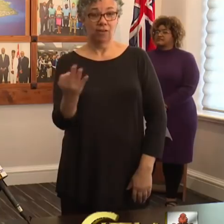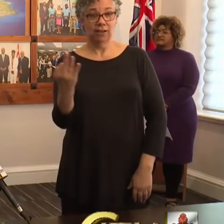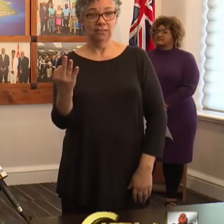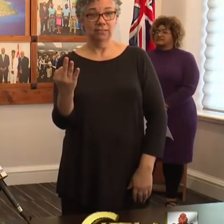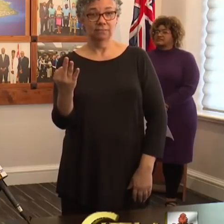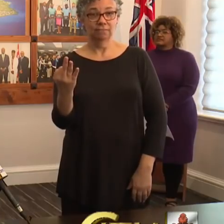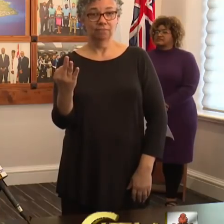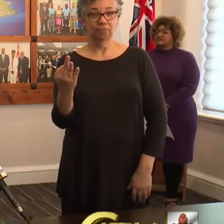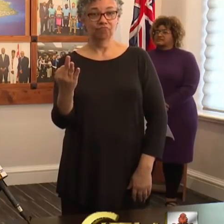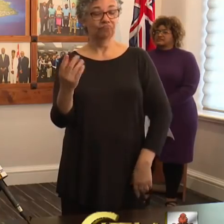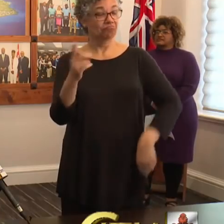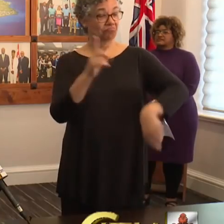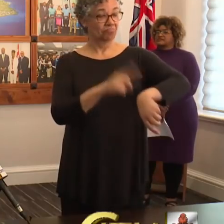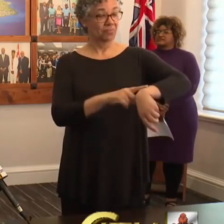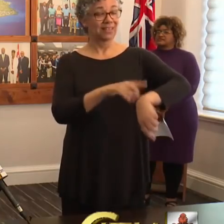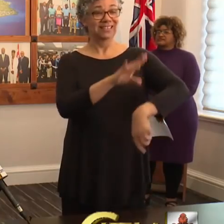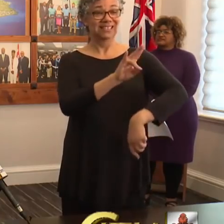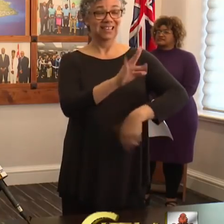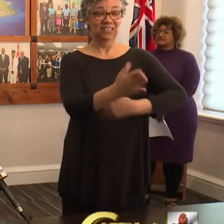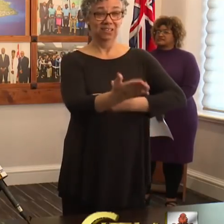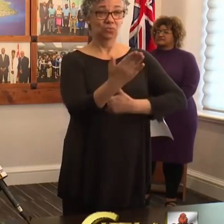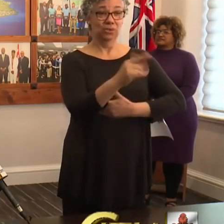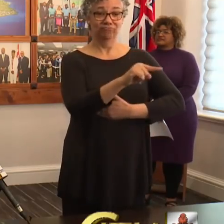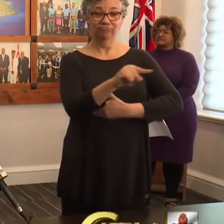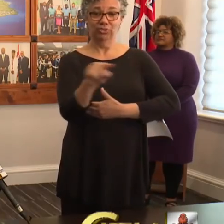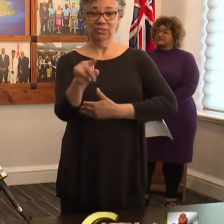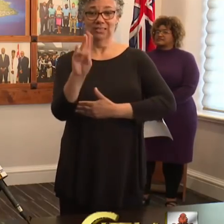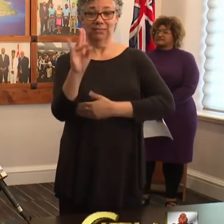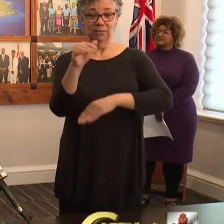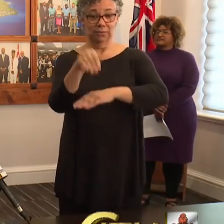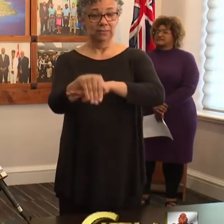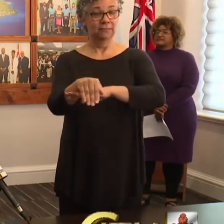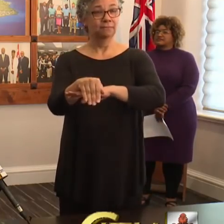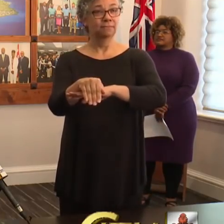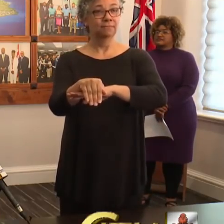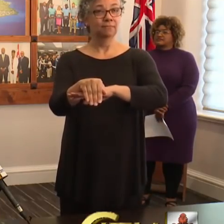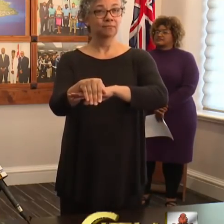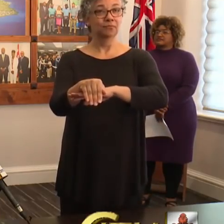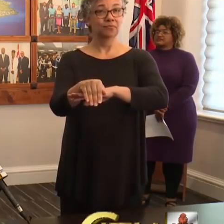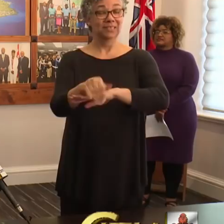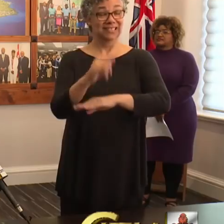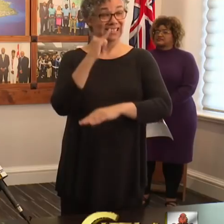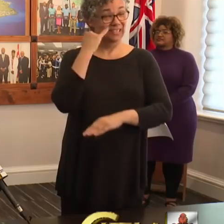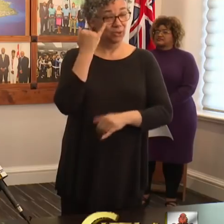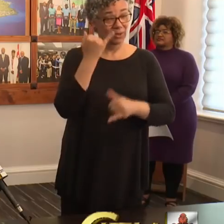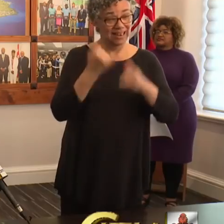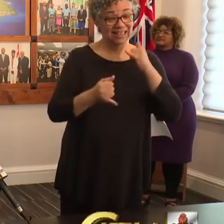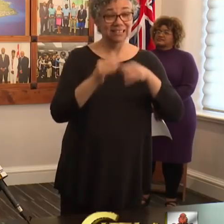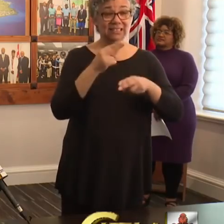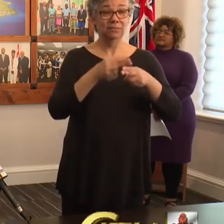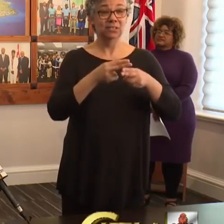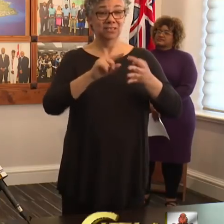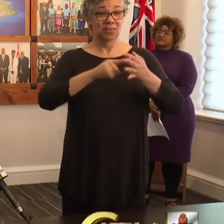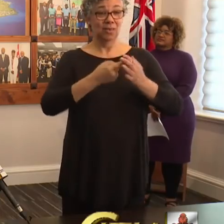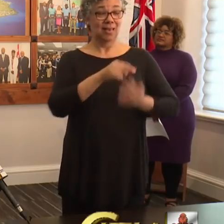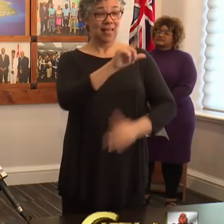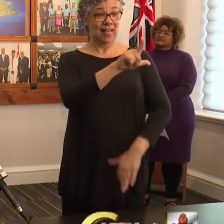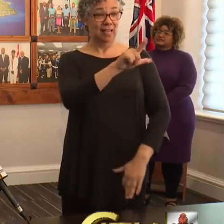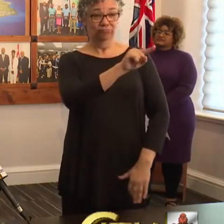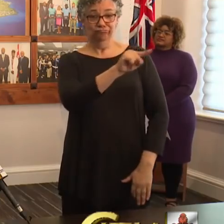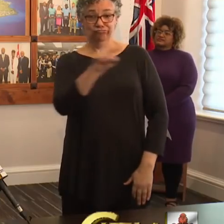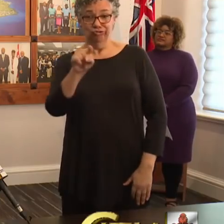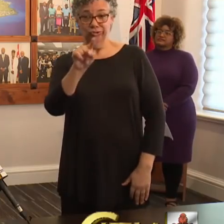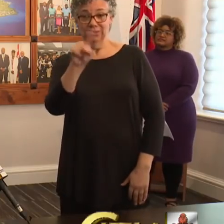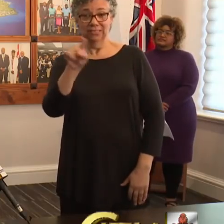from 7am to 7pm. If your last name starts with L to